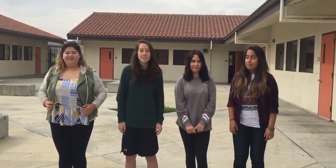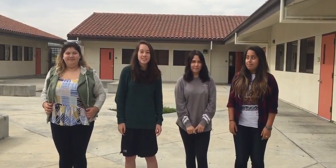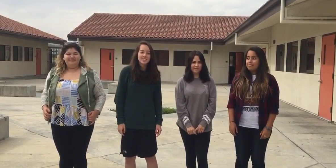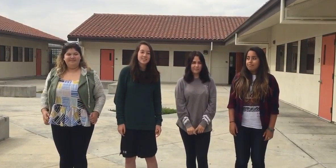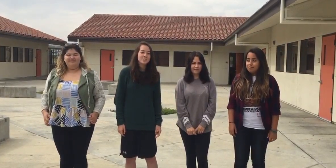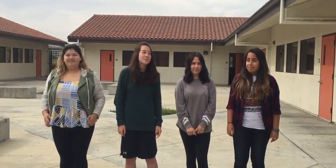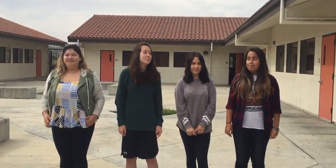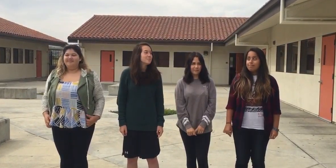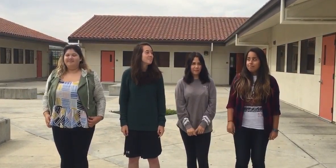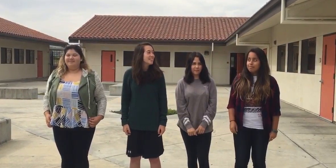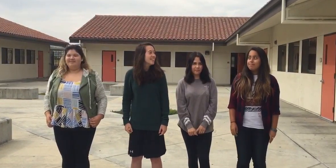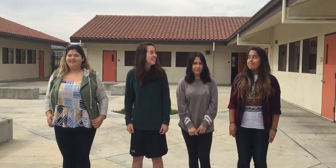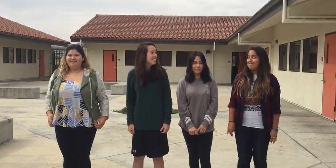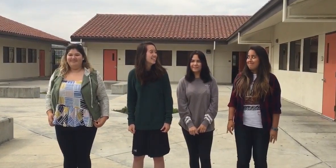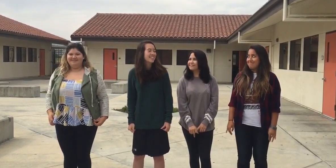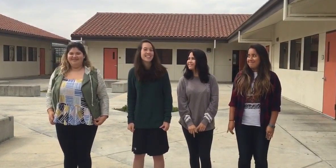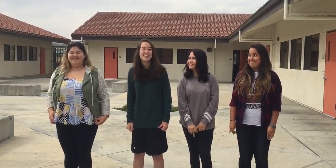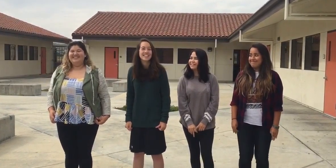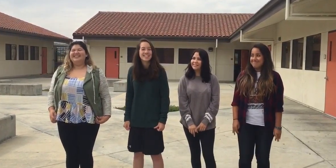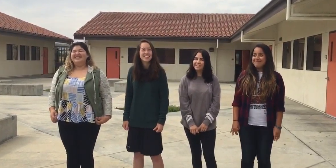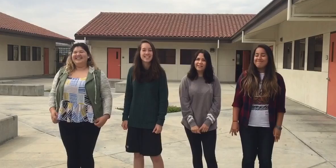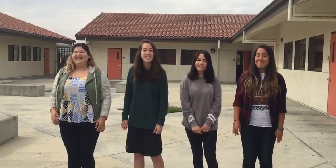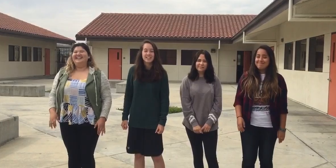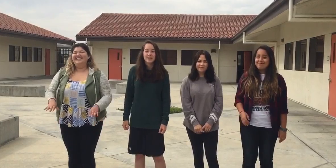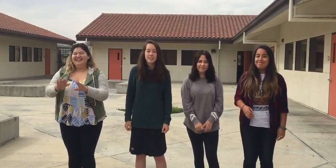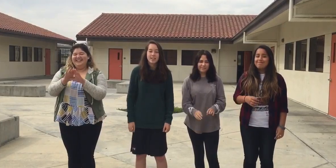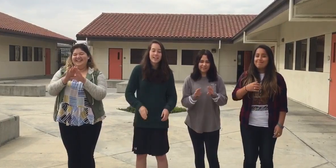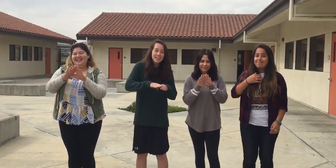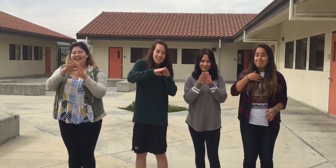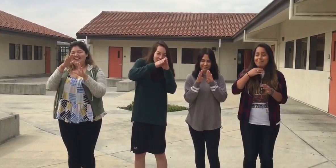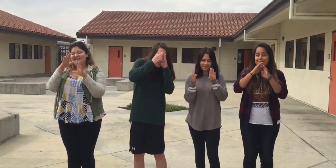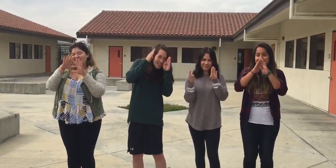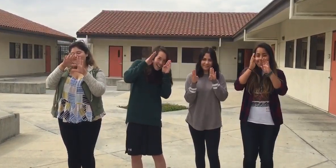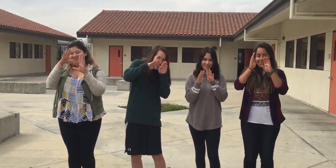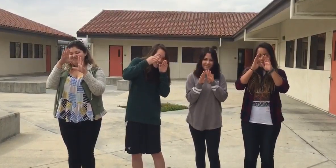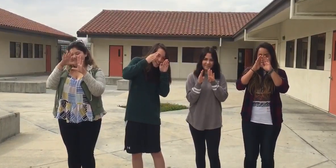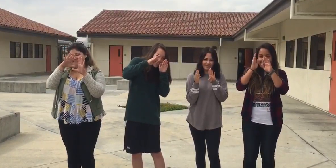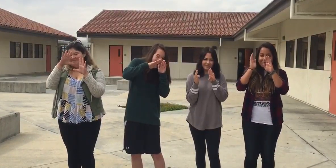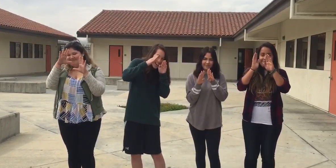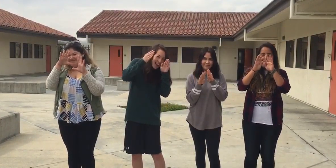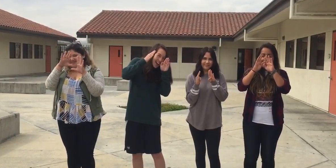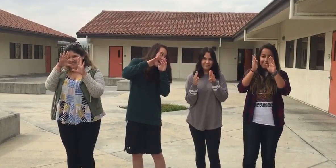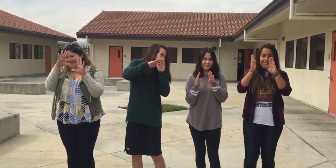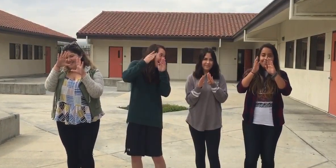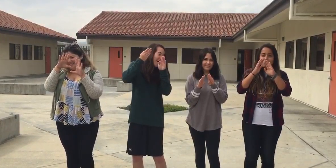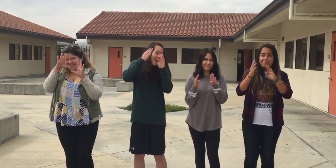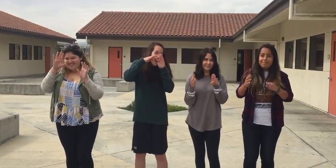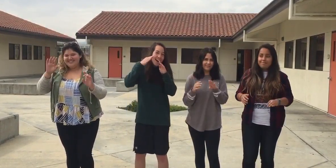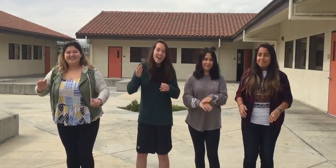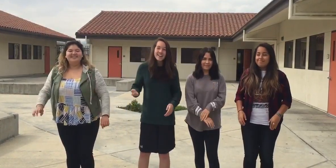Cause everything is never as it seems Since I'm asleep